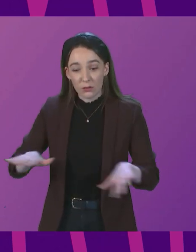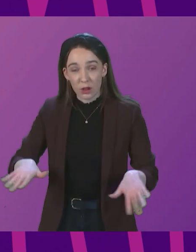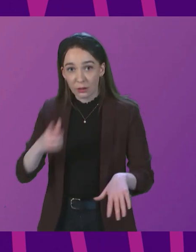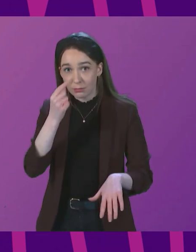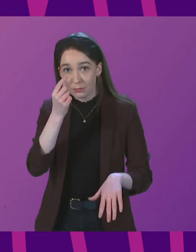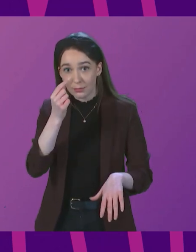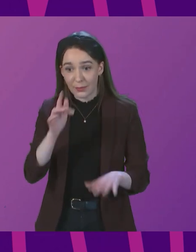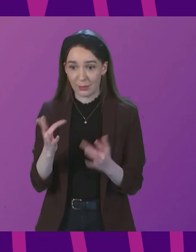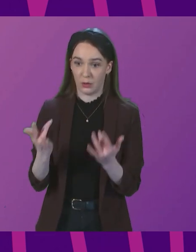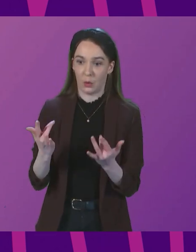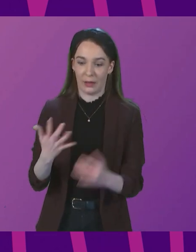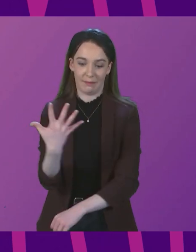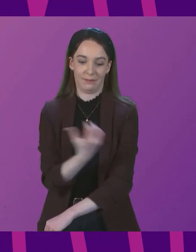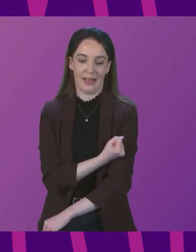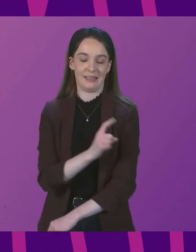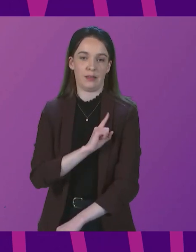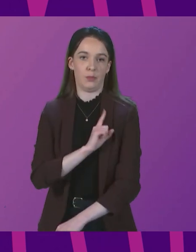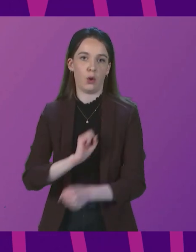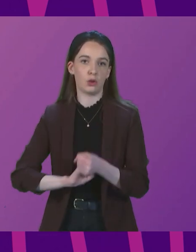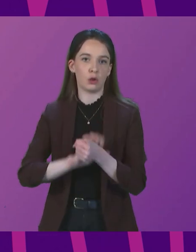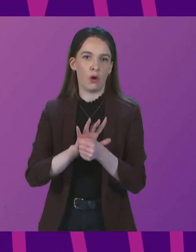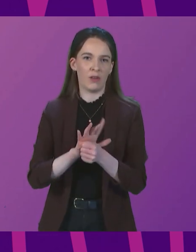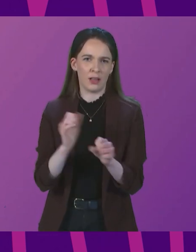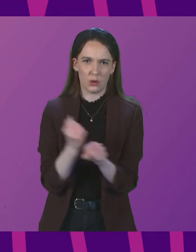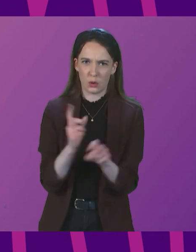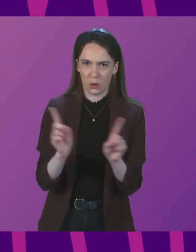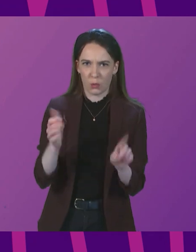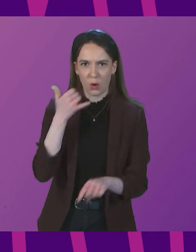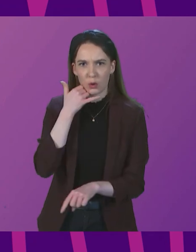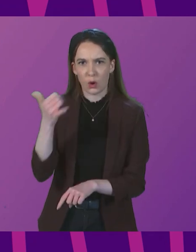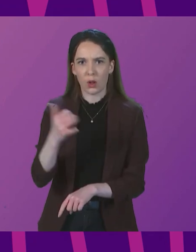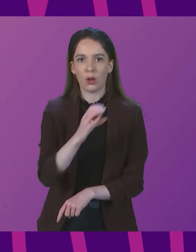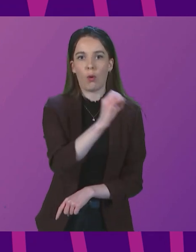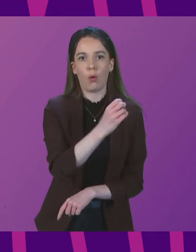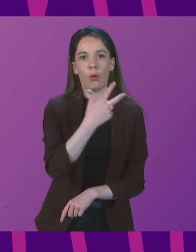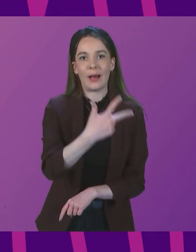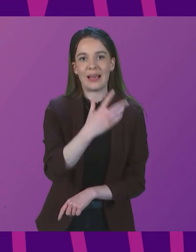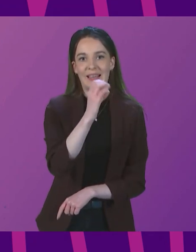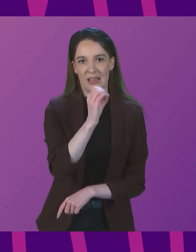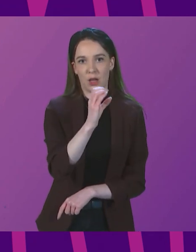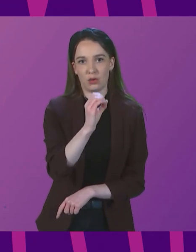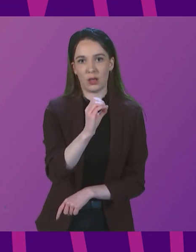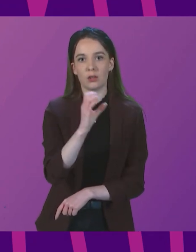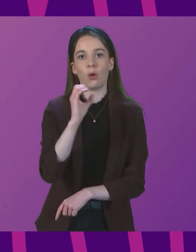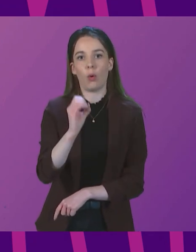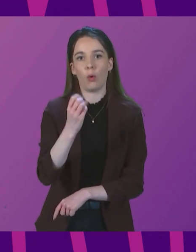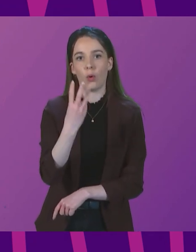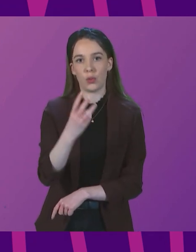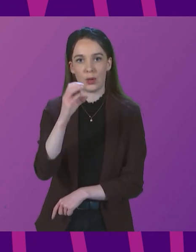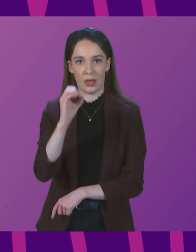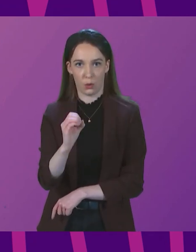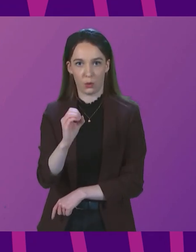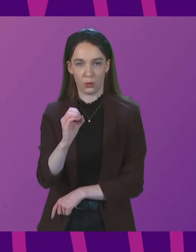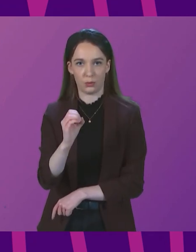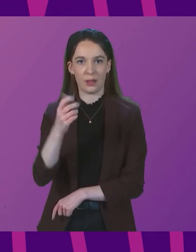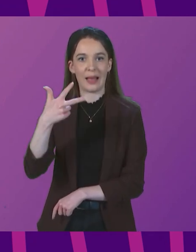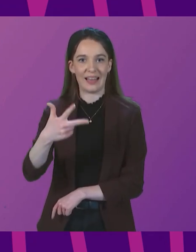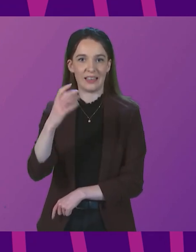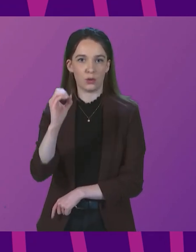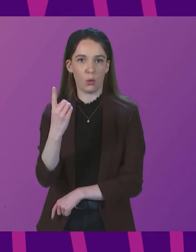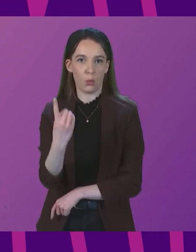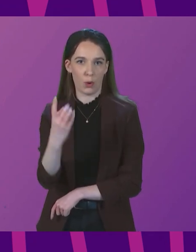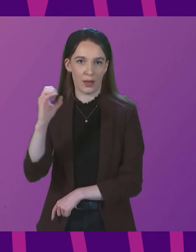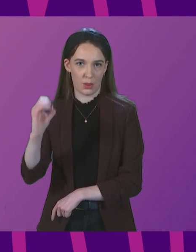due to having COVID should call the helpline on 0800 0308013 to